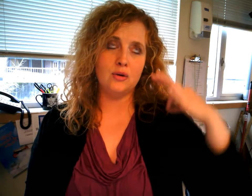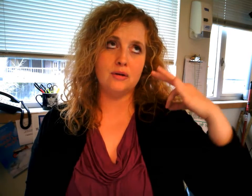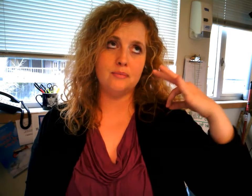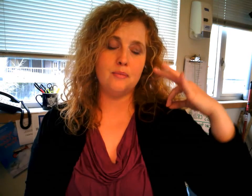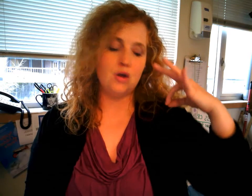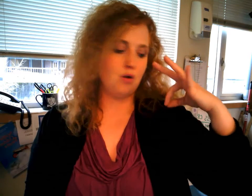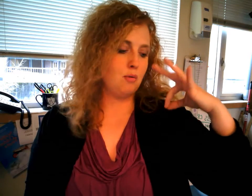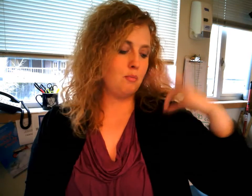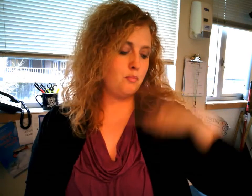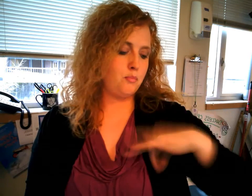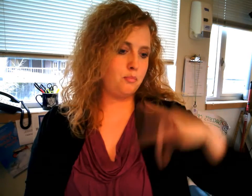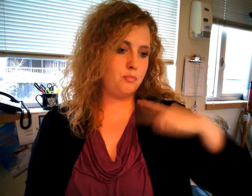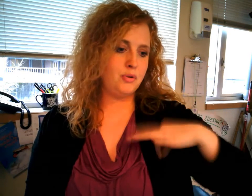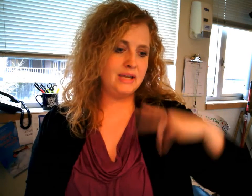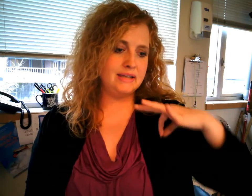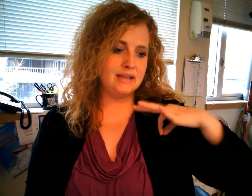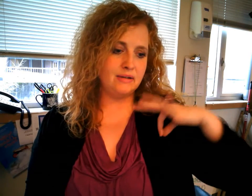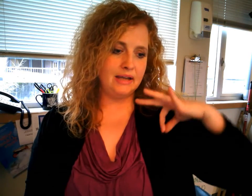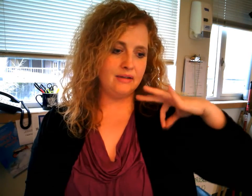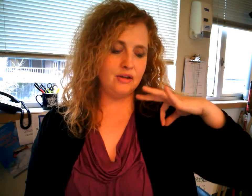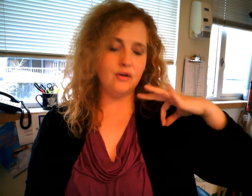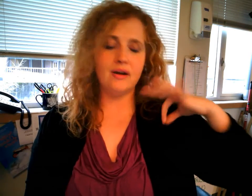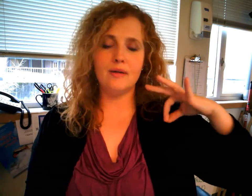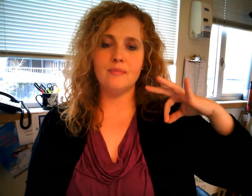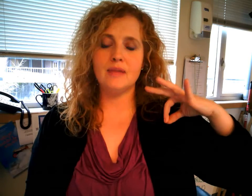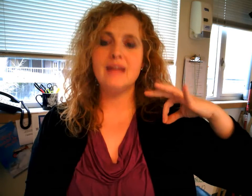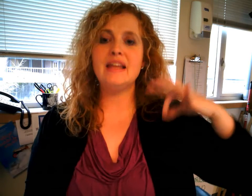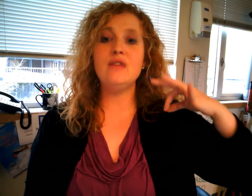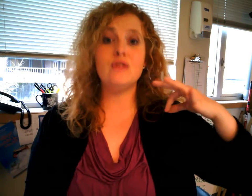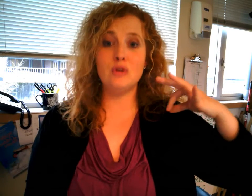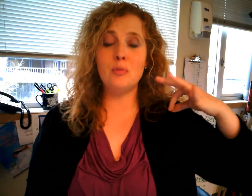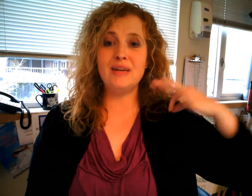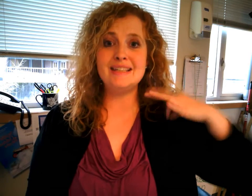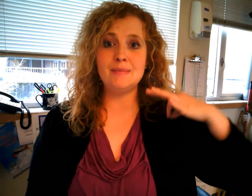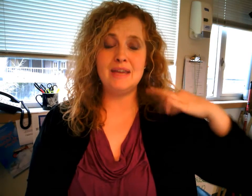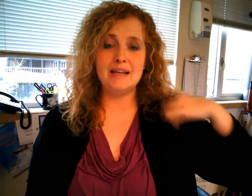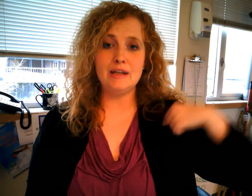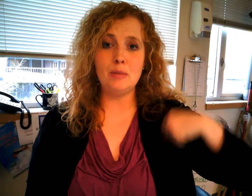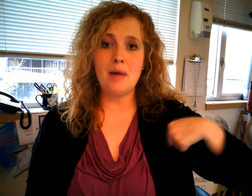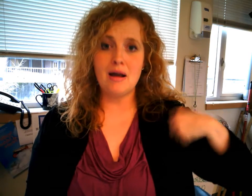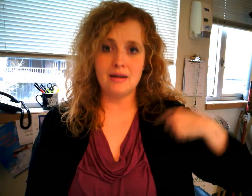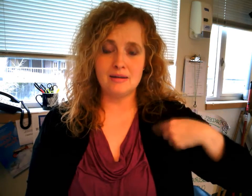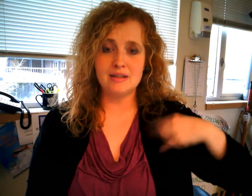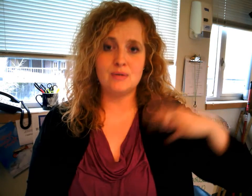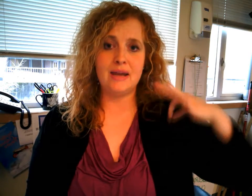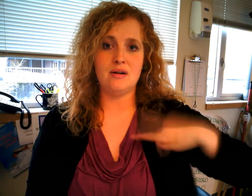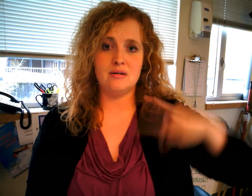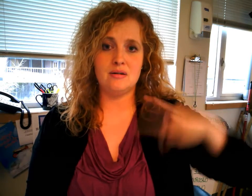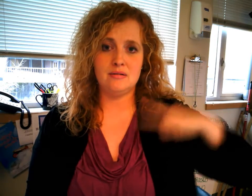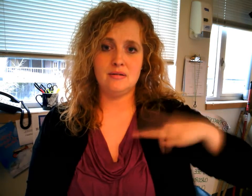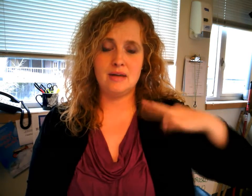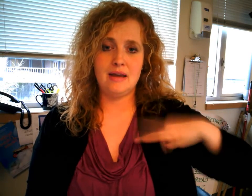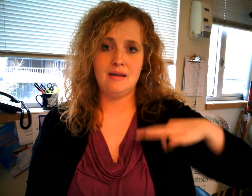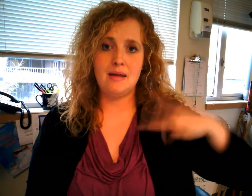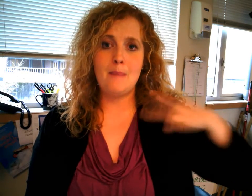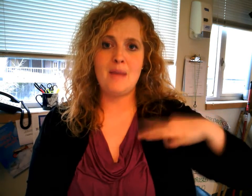putting it down like you're um like you you're putting something in a little pocket that's right here okay benefit